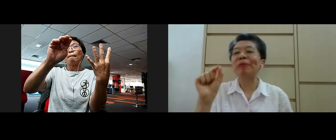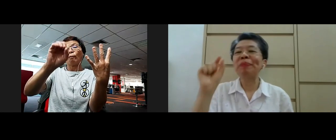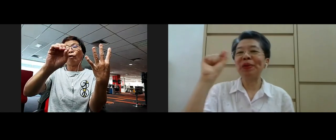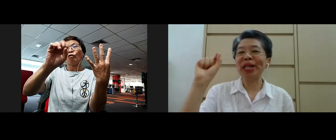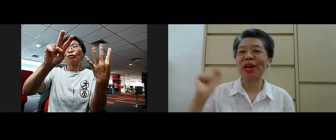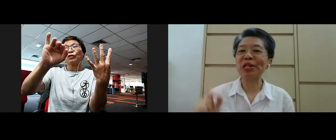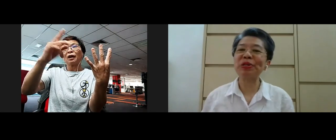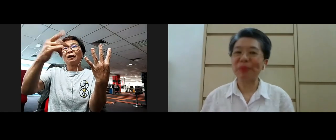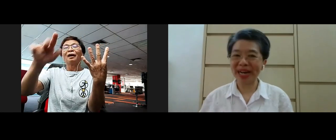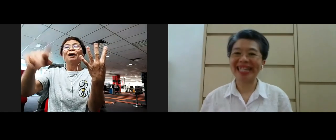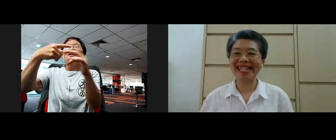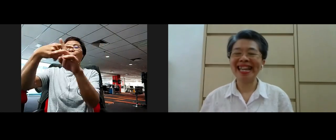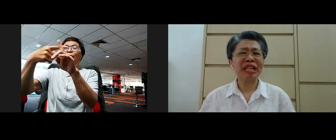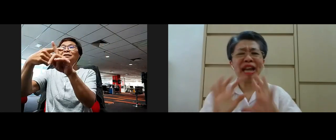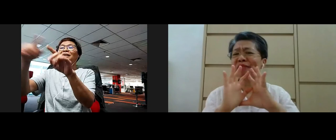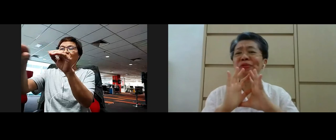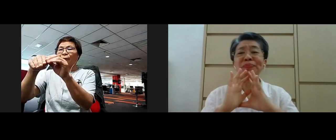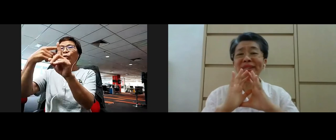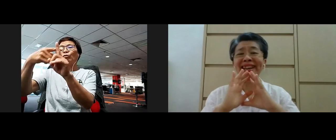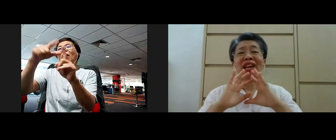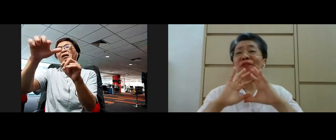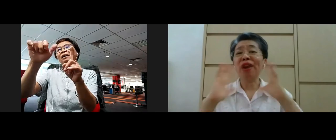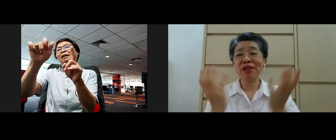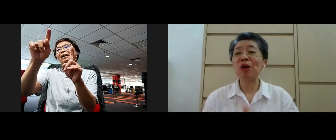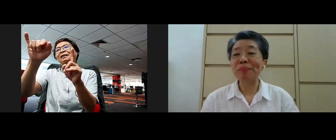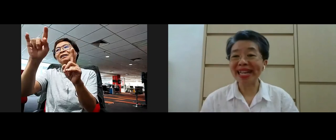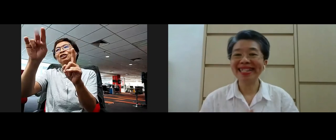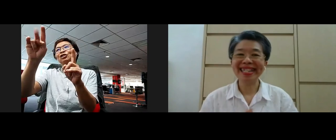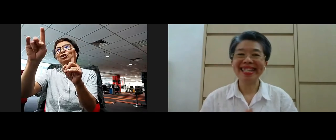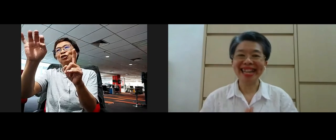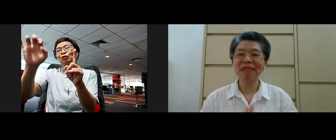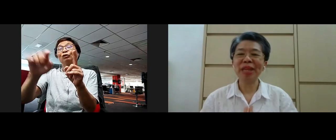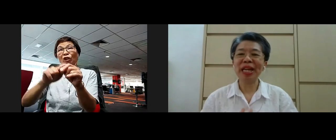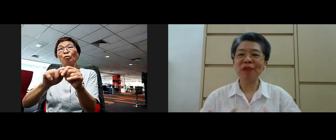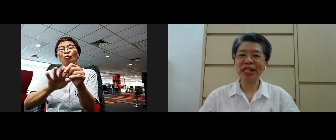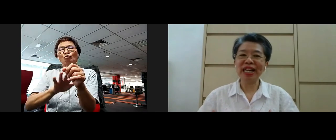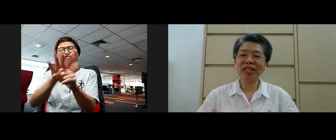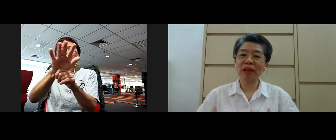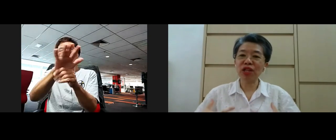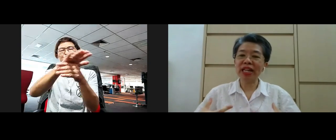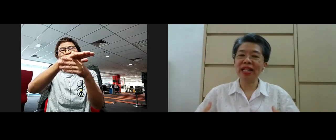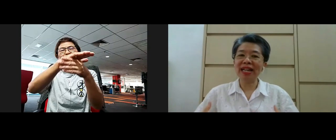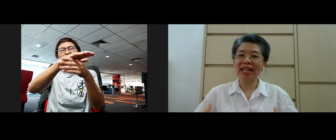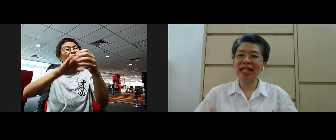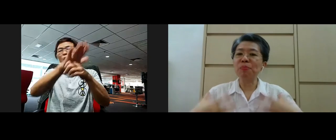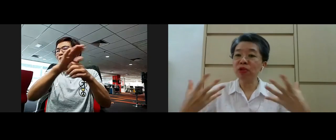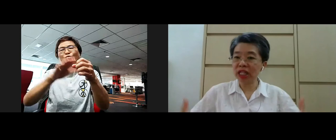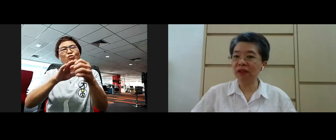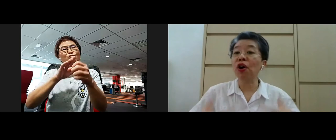there you know with the gratitude practice that will be very complete yeah in our especially